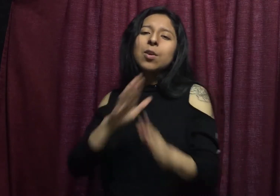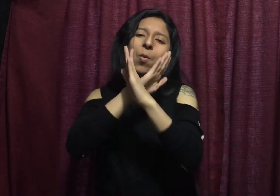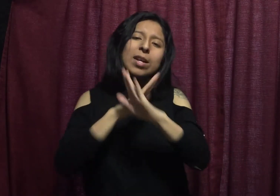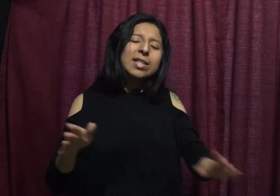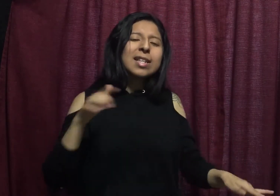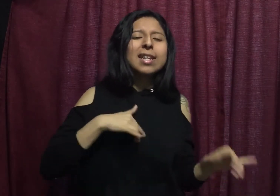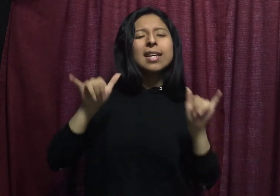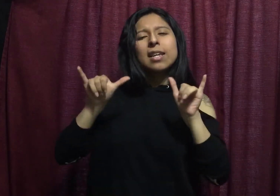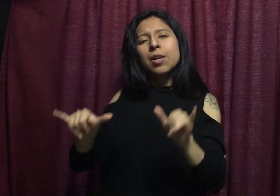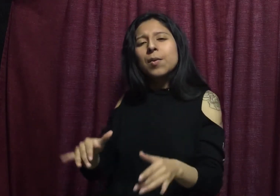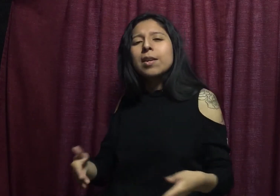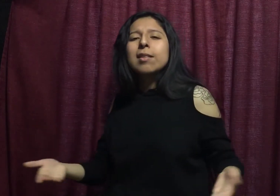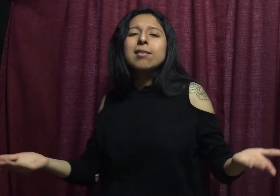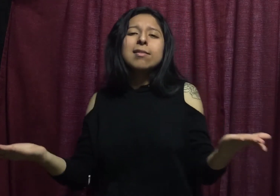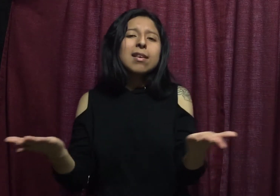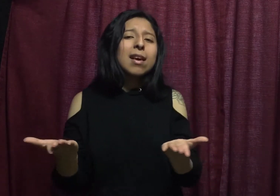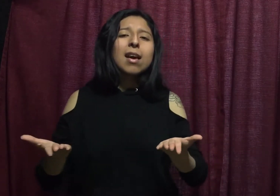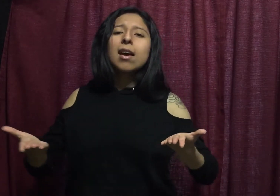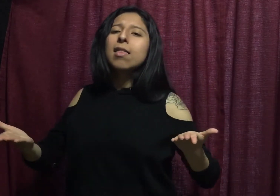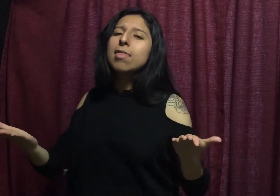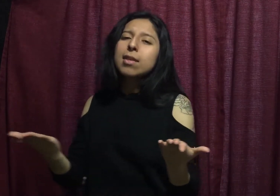I'm used to the room